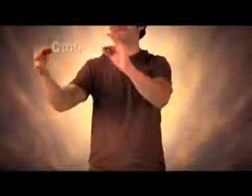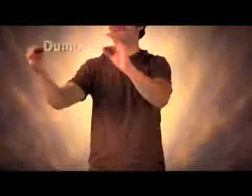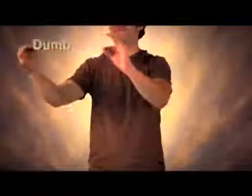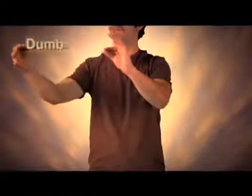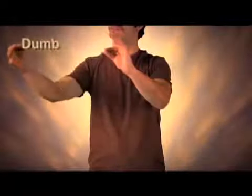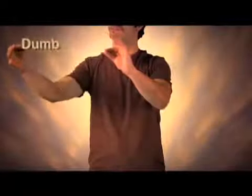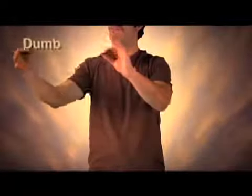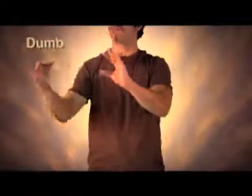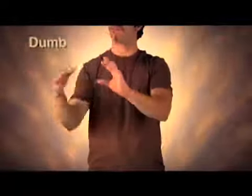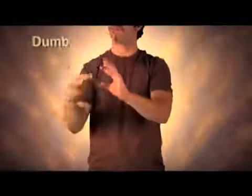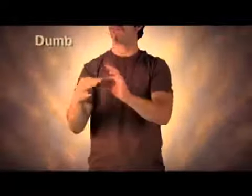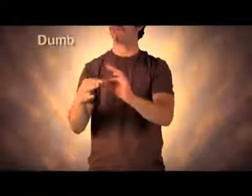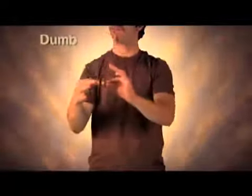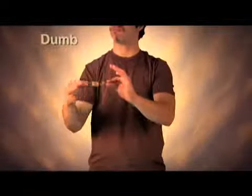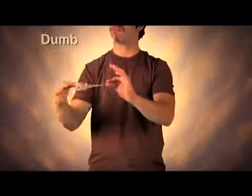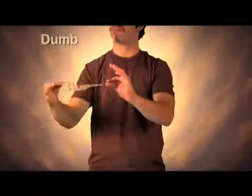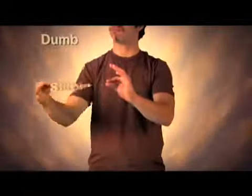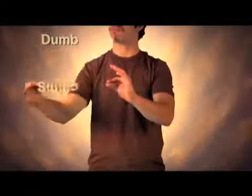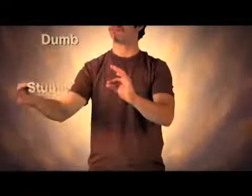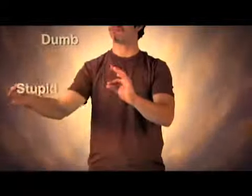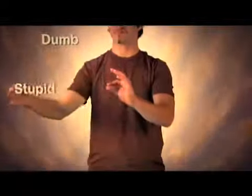can't bring me down.